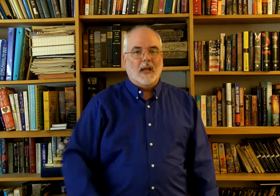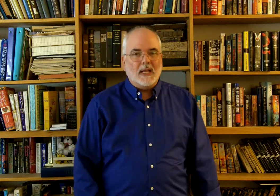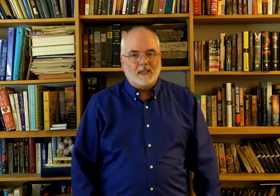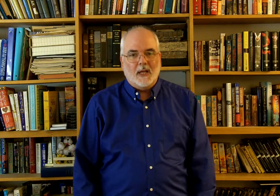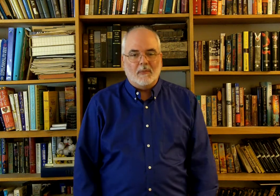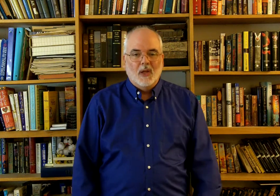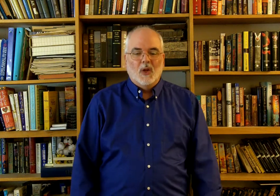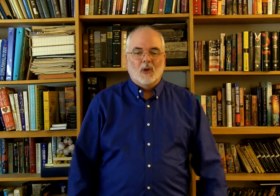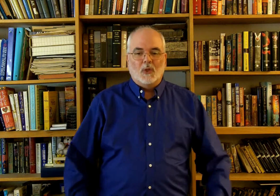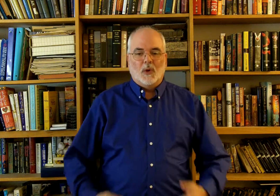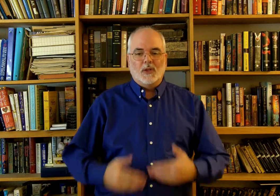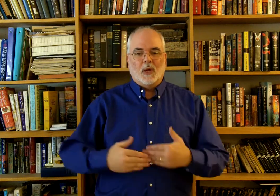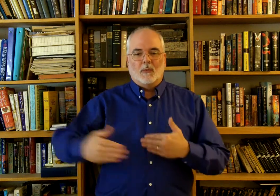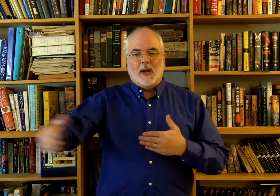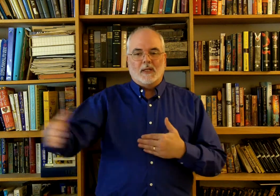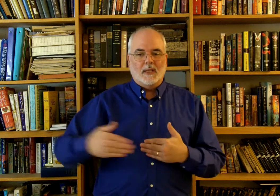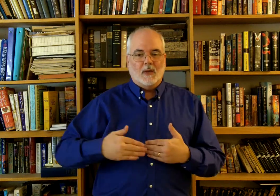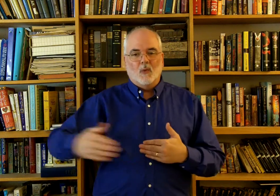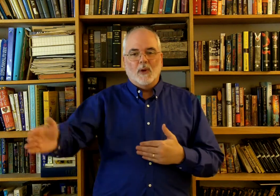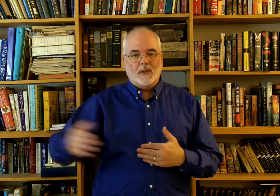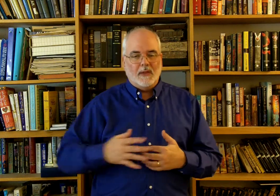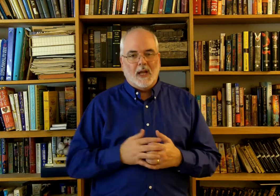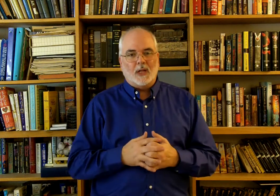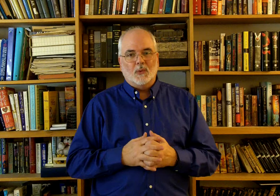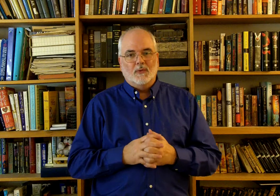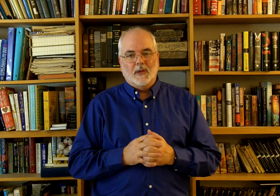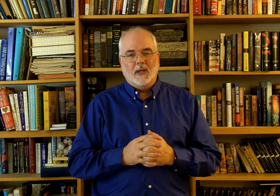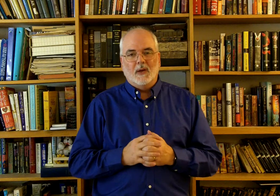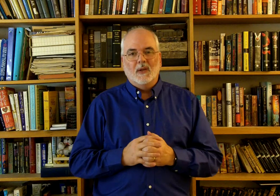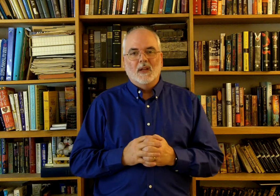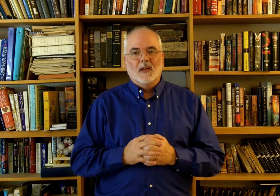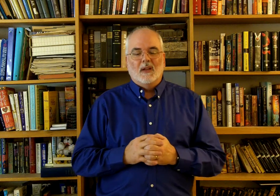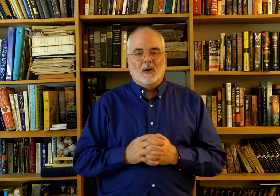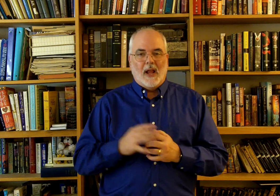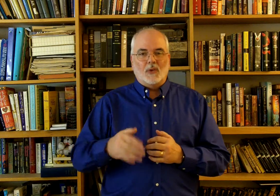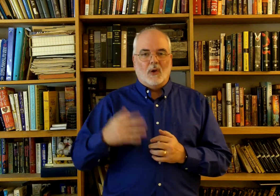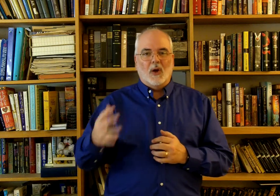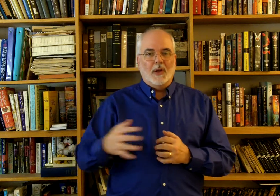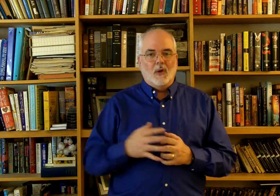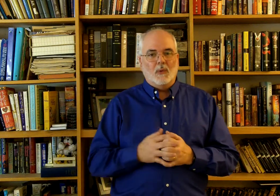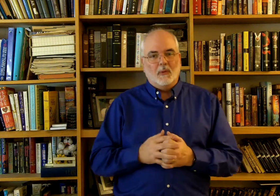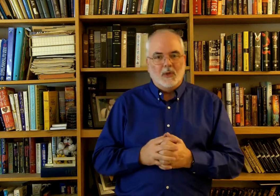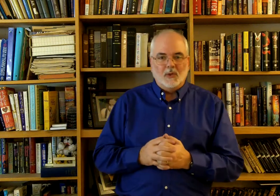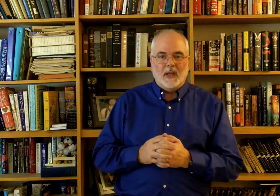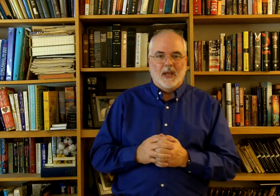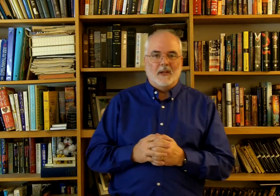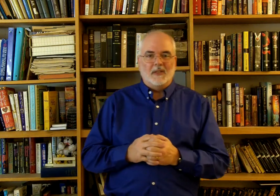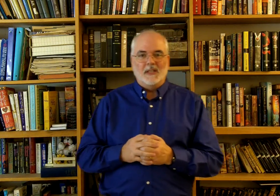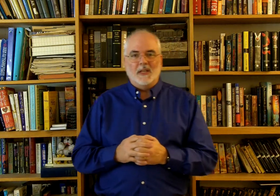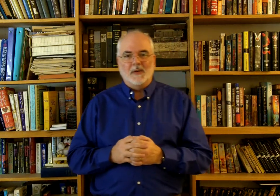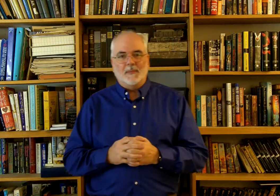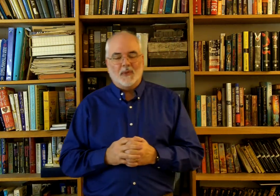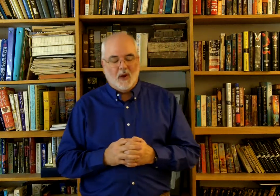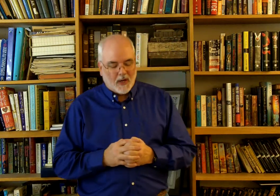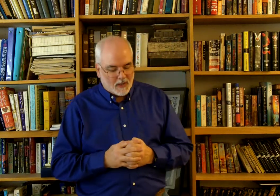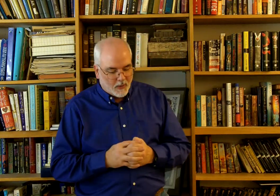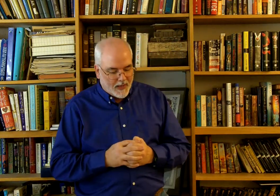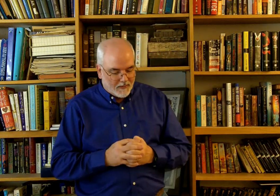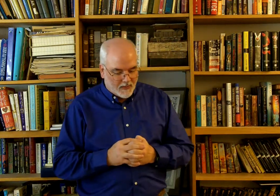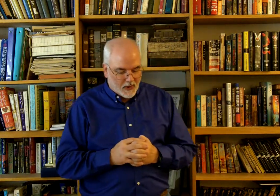last step. There's where you start practicing it with the actual video, or actual audio that we'll be using at LTC. Alright, so without further